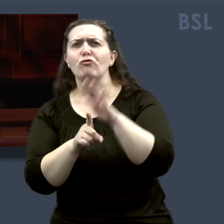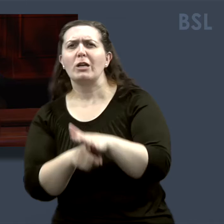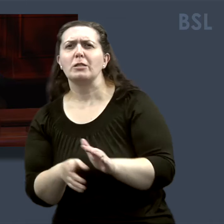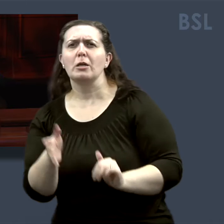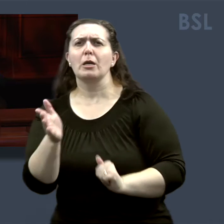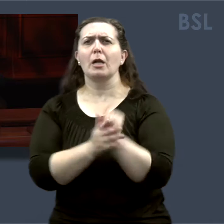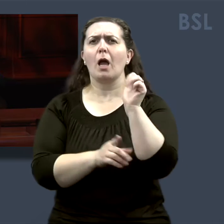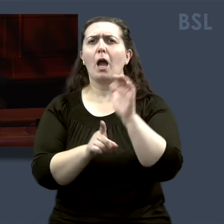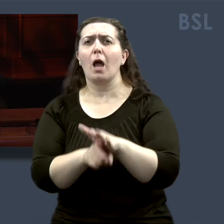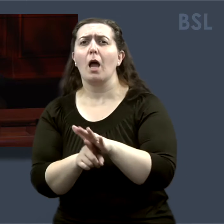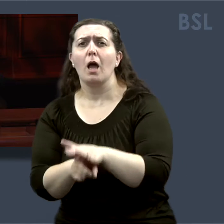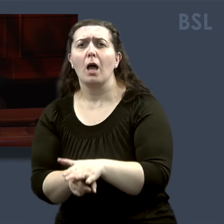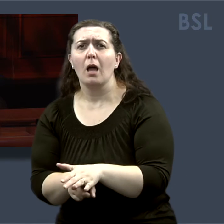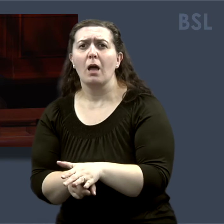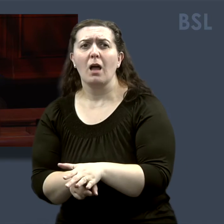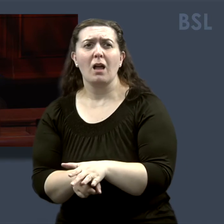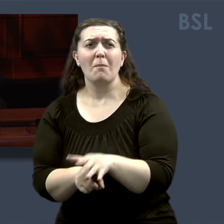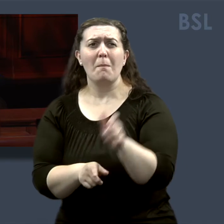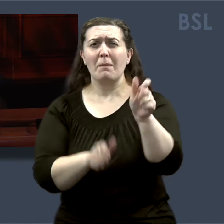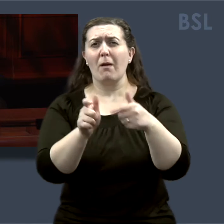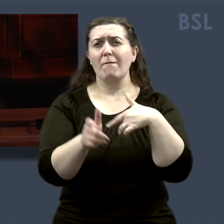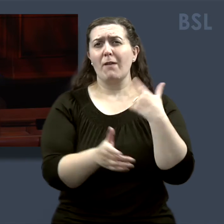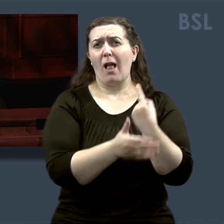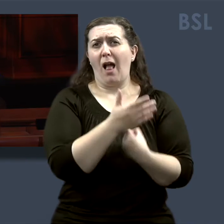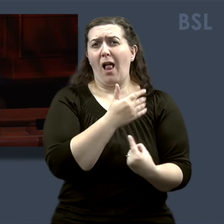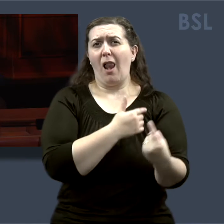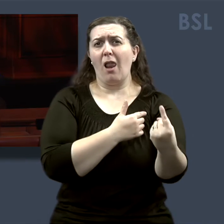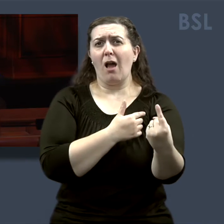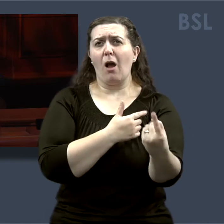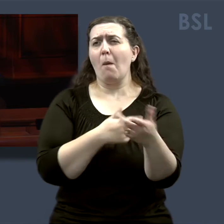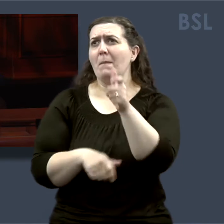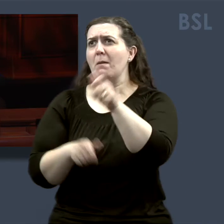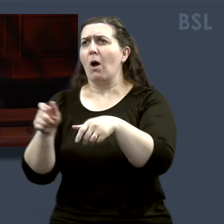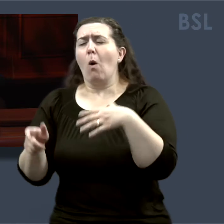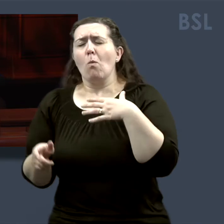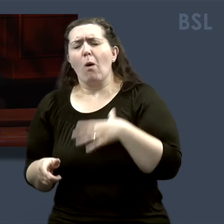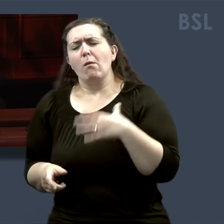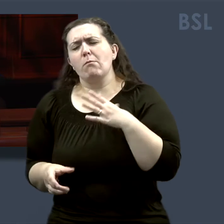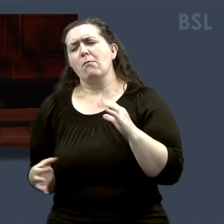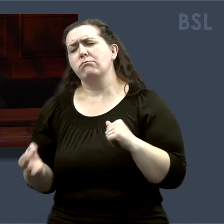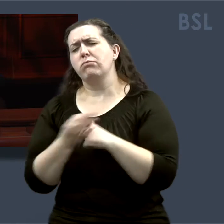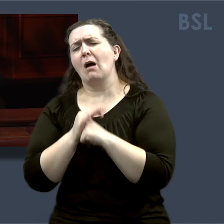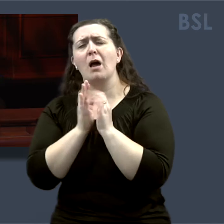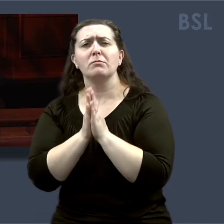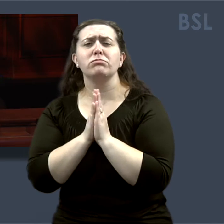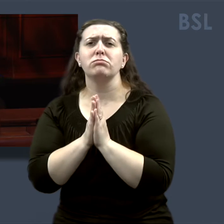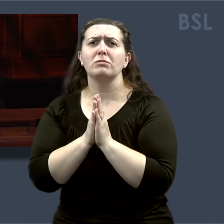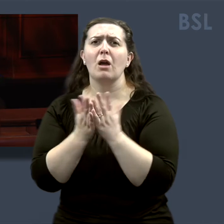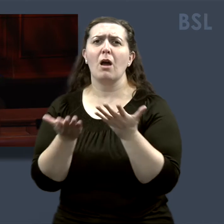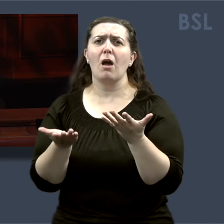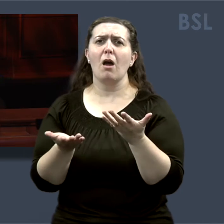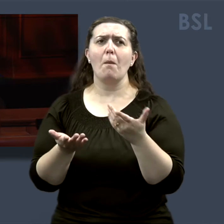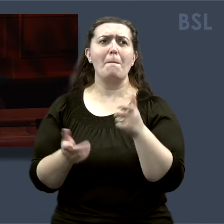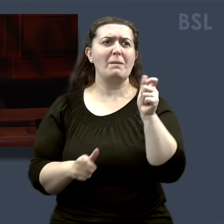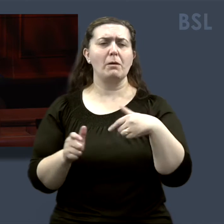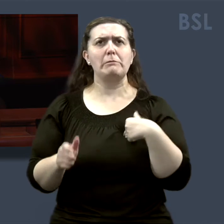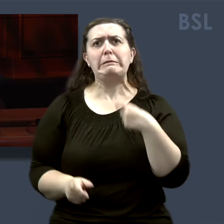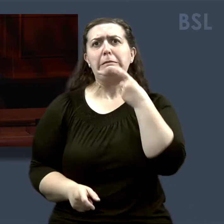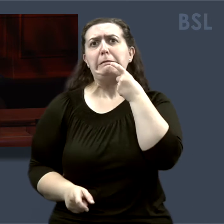cultural prejudice, those feeling alone, those longing to be married, those with unwanted addictions,